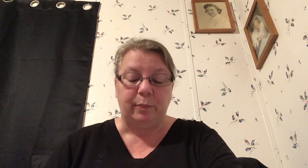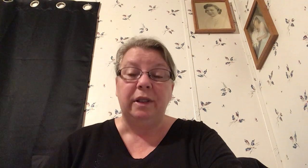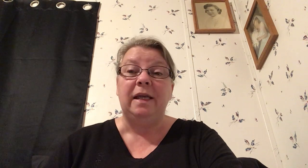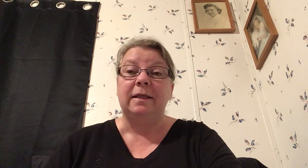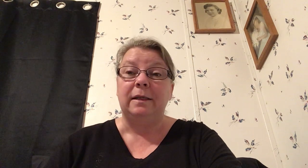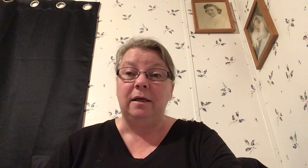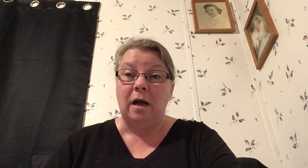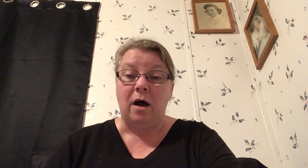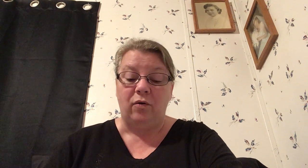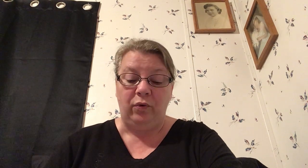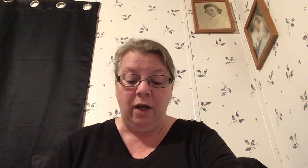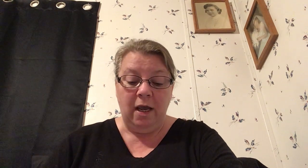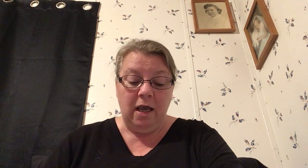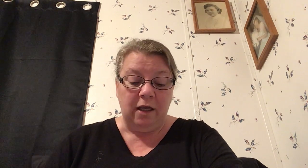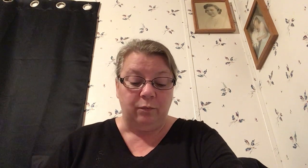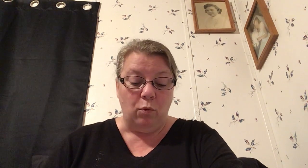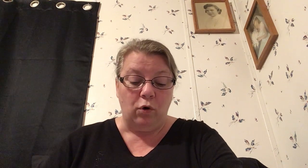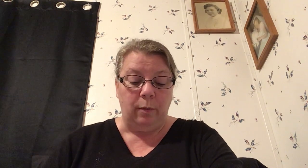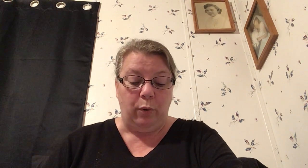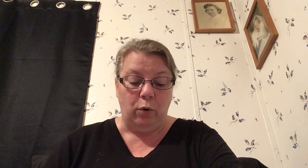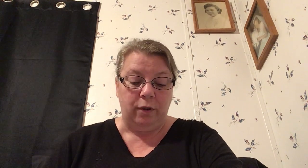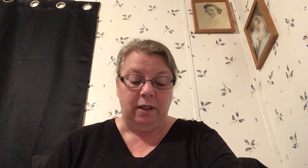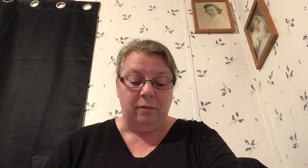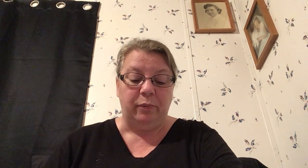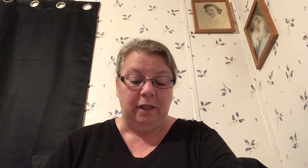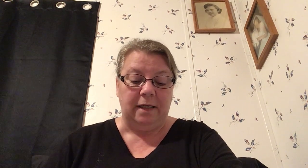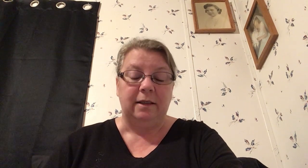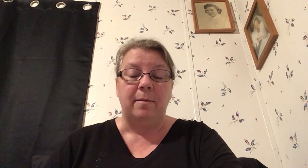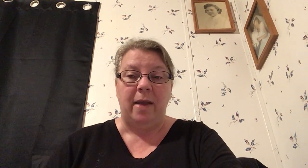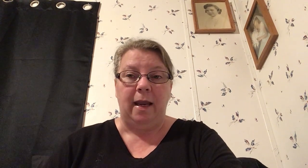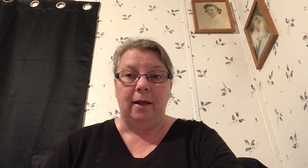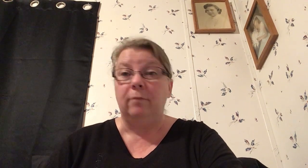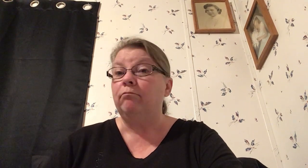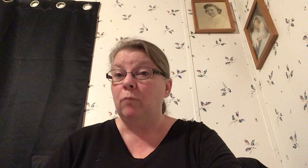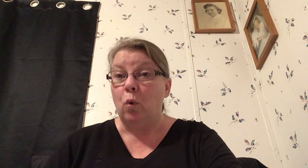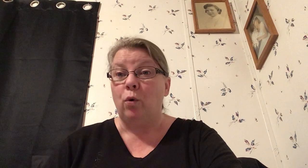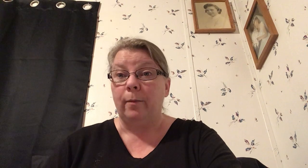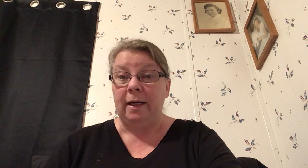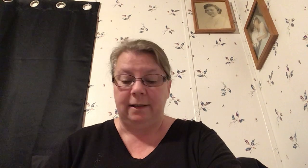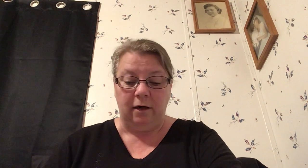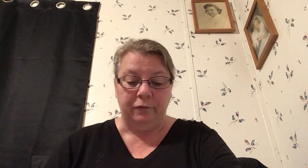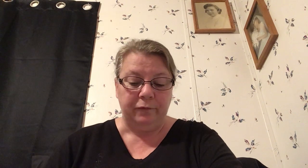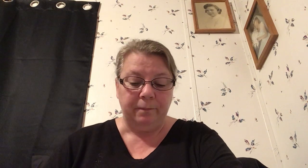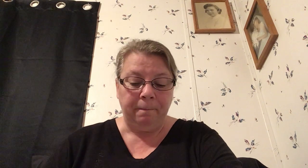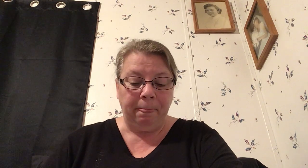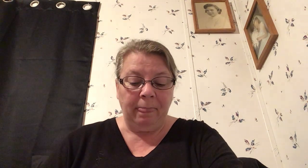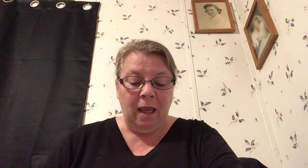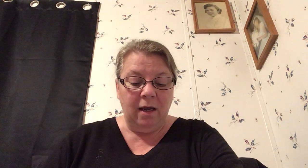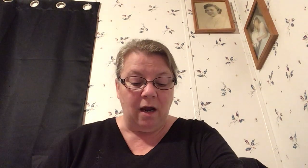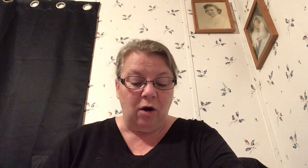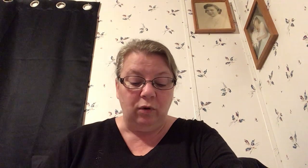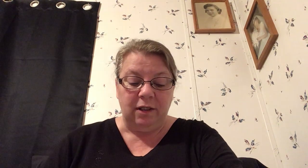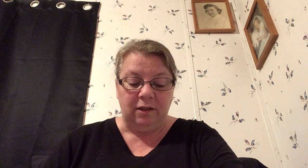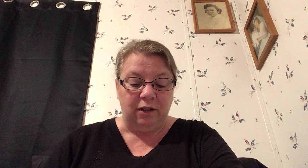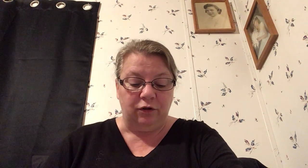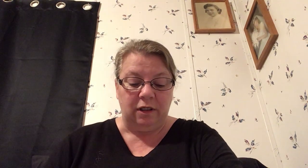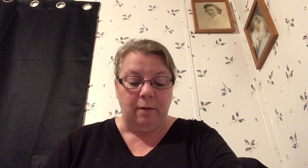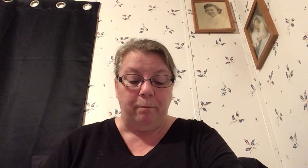pleasing God is more important than pleasing man or myself God considers it a